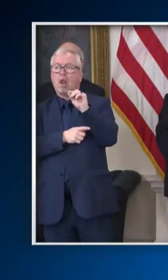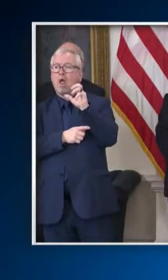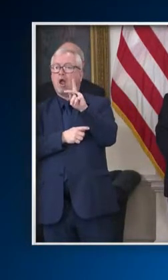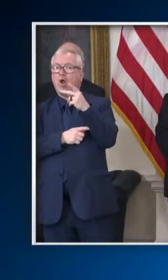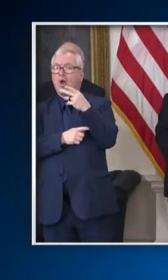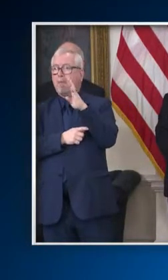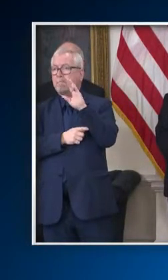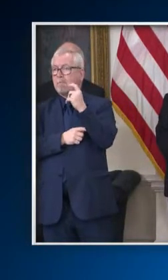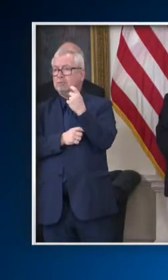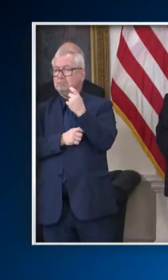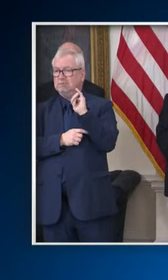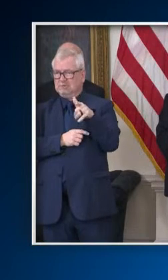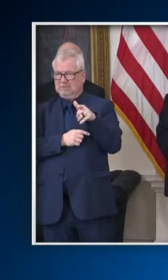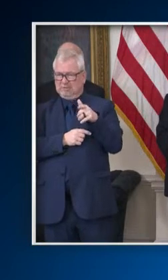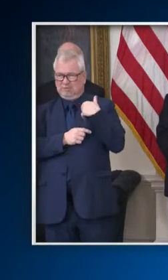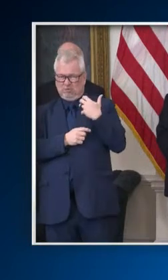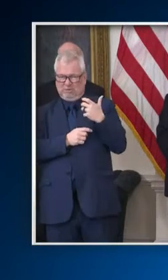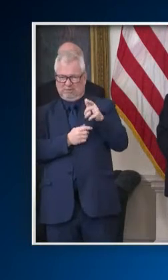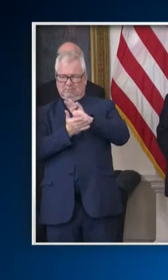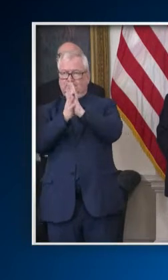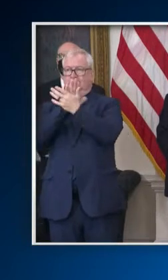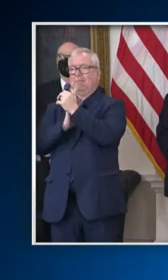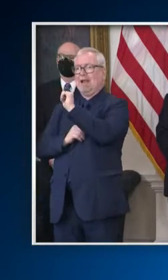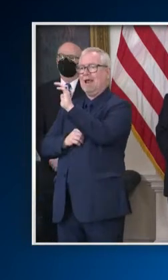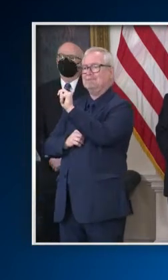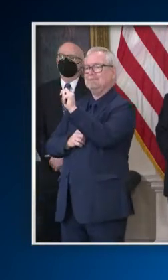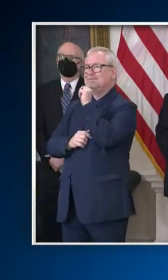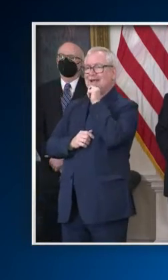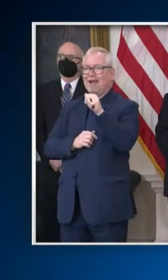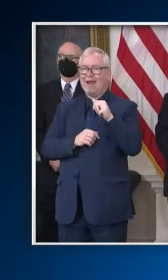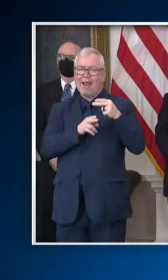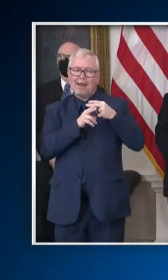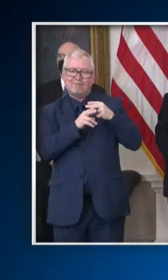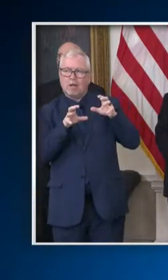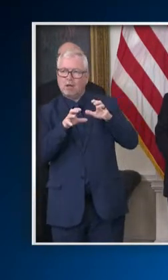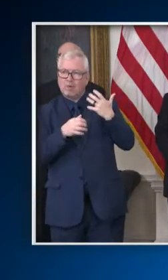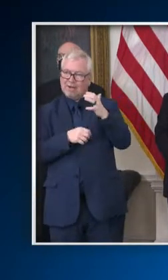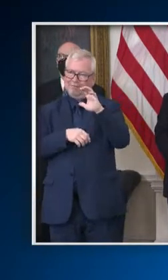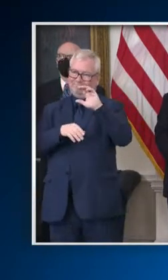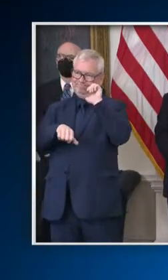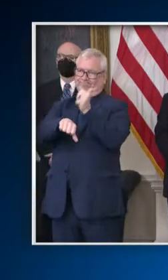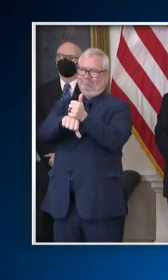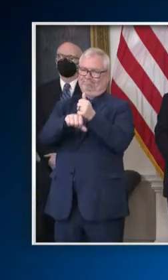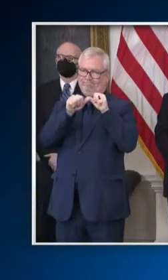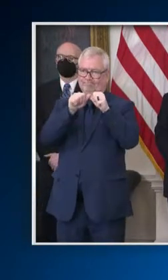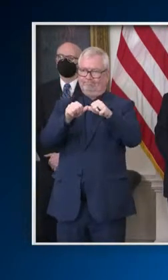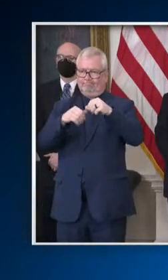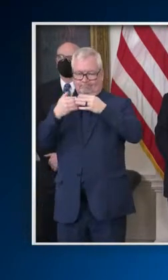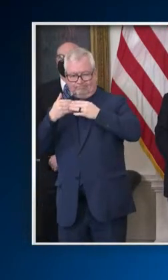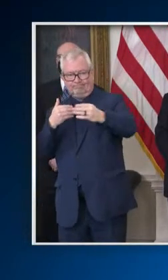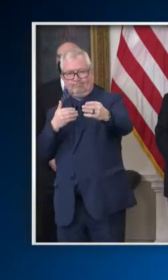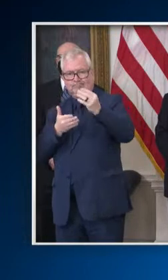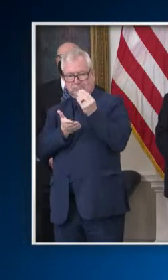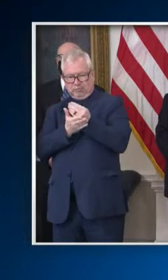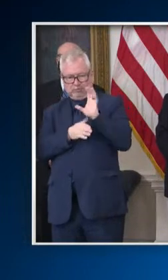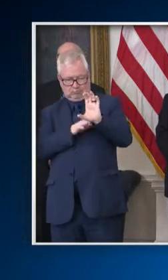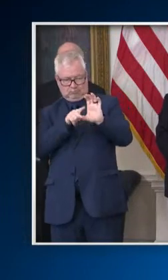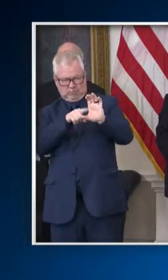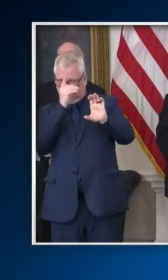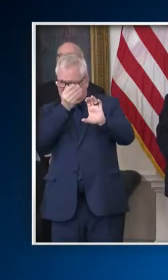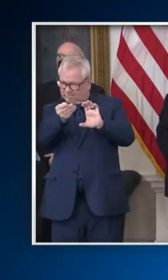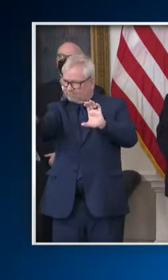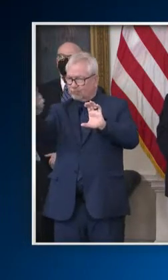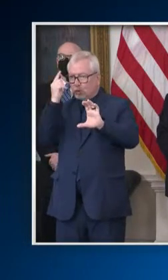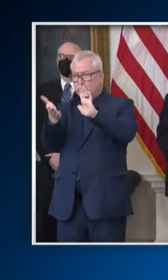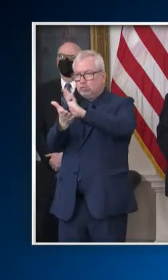has allocated that revenue to go directly into the schools. It has put an additional $598